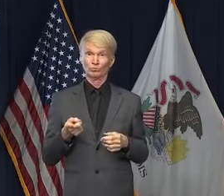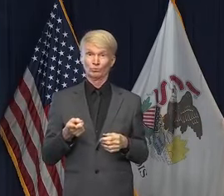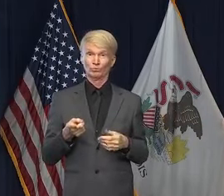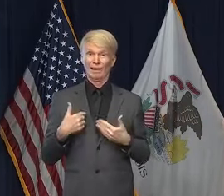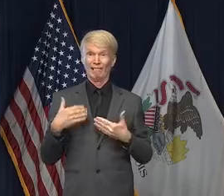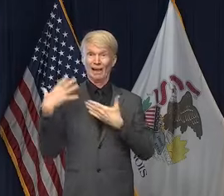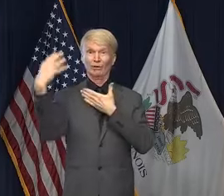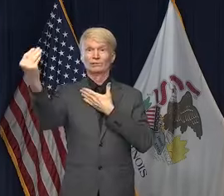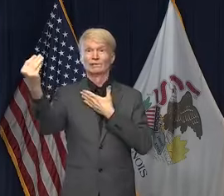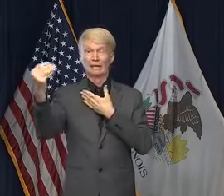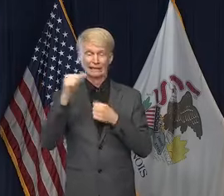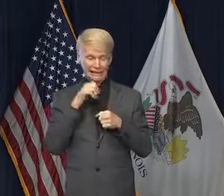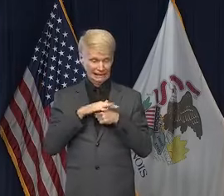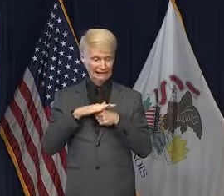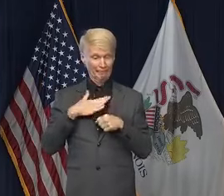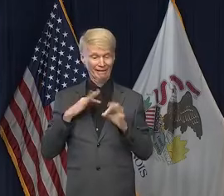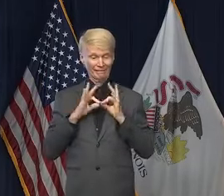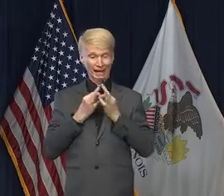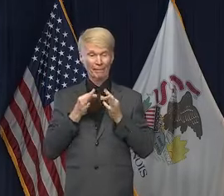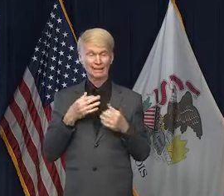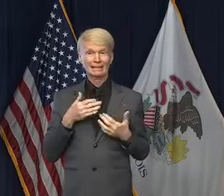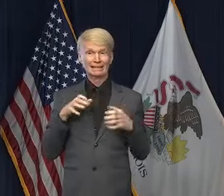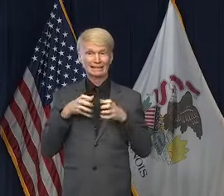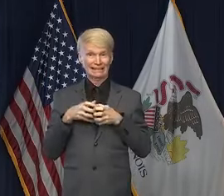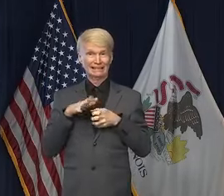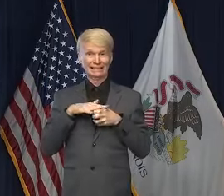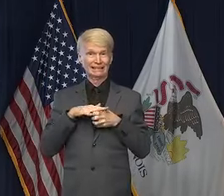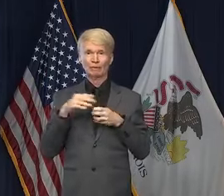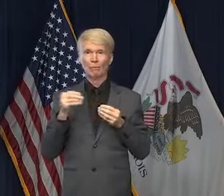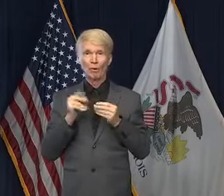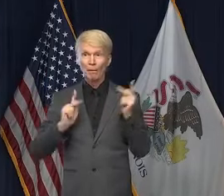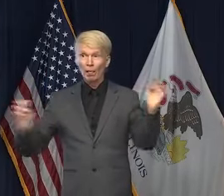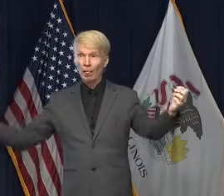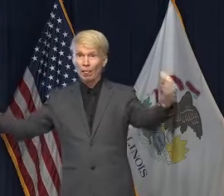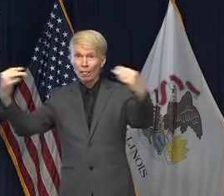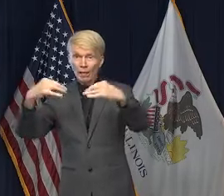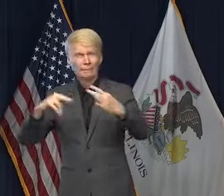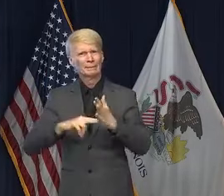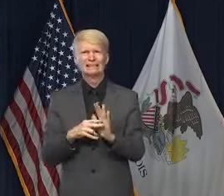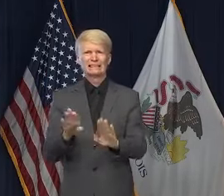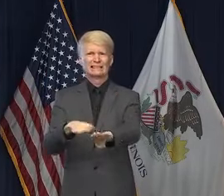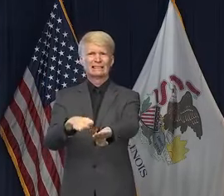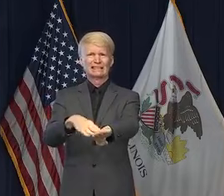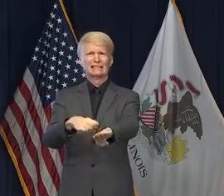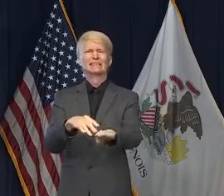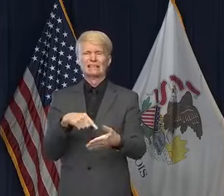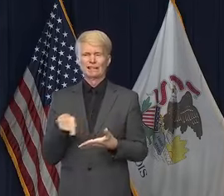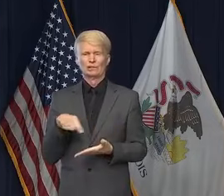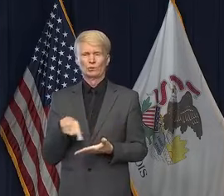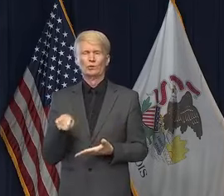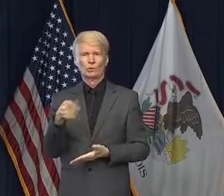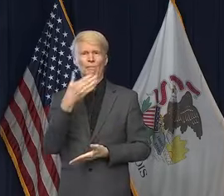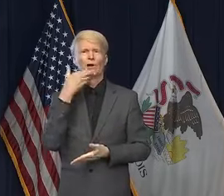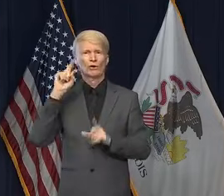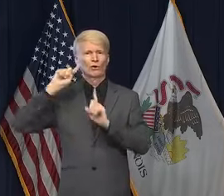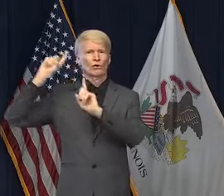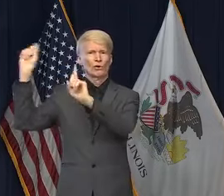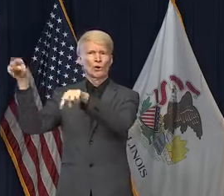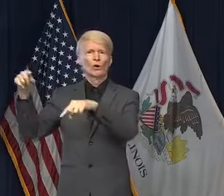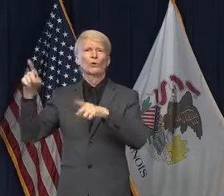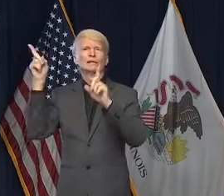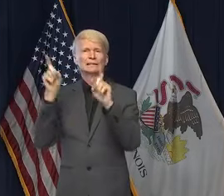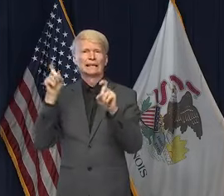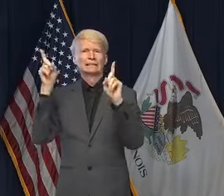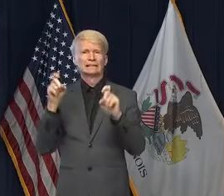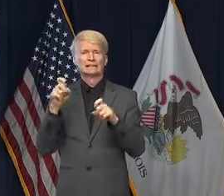outside of your immediate household, I would urge you to get tested later this week. It is recommended to wait